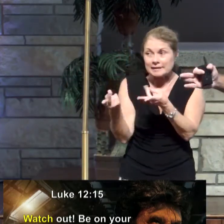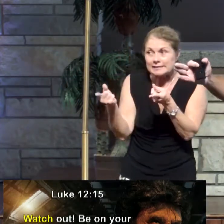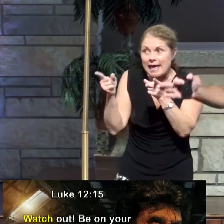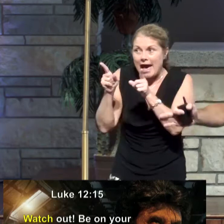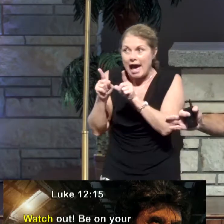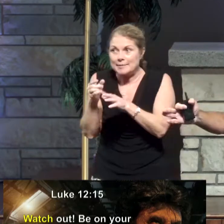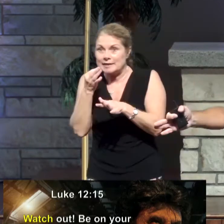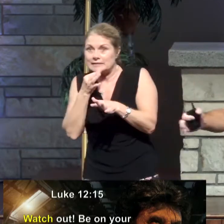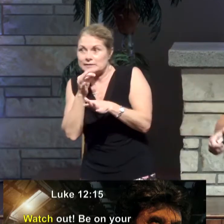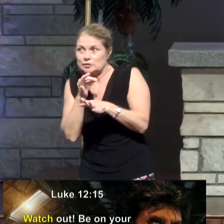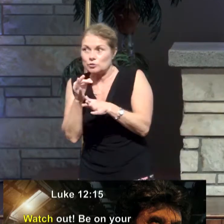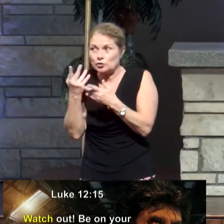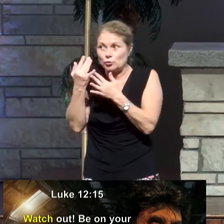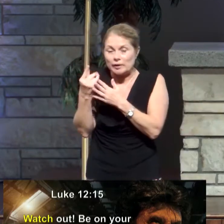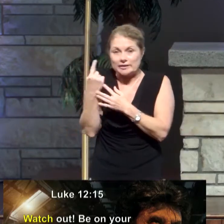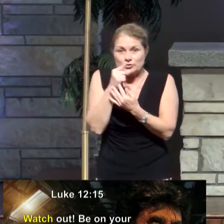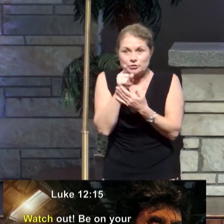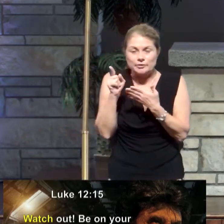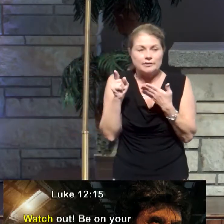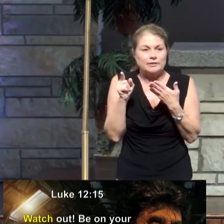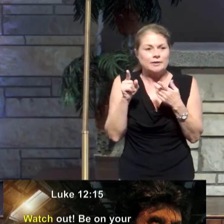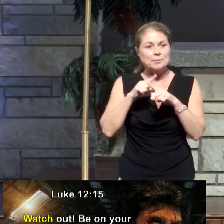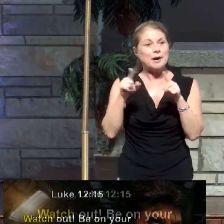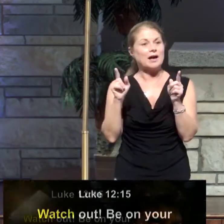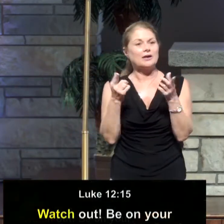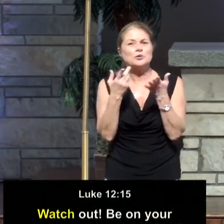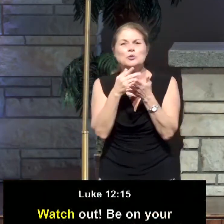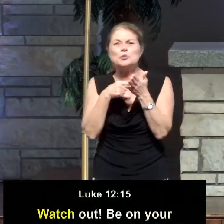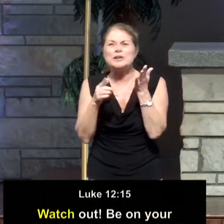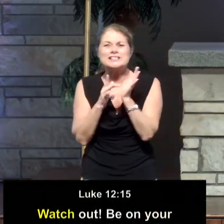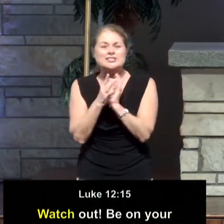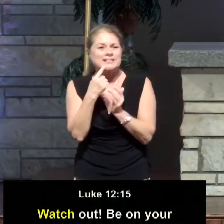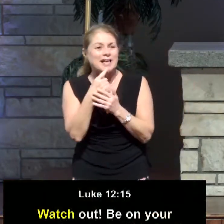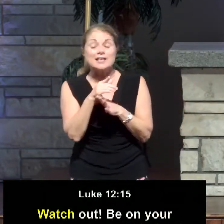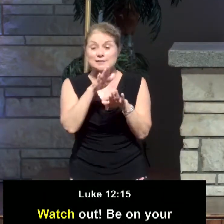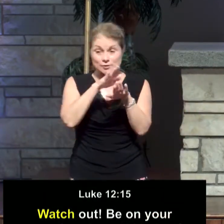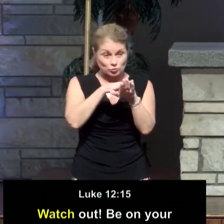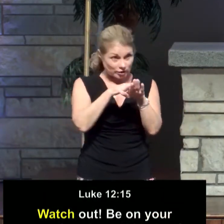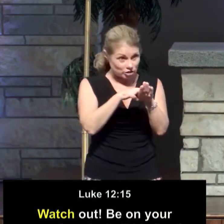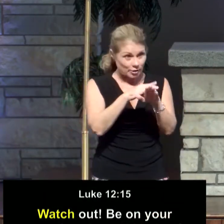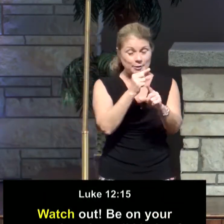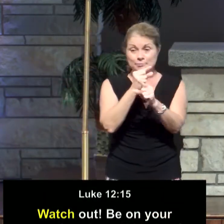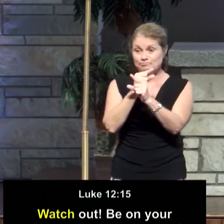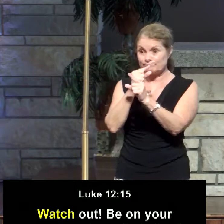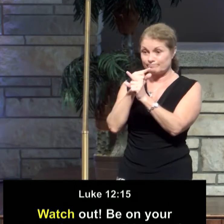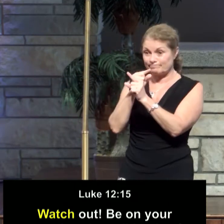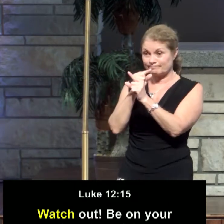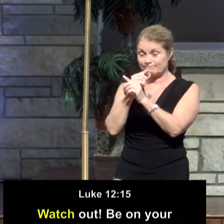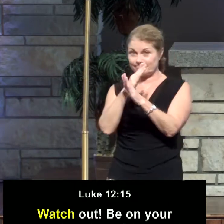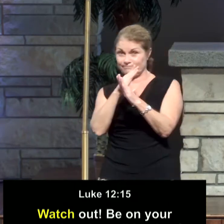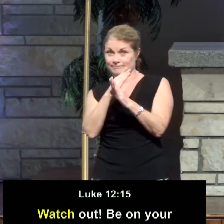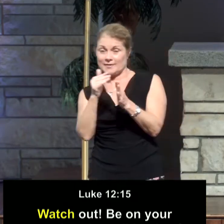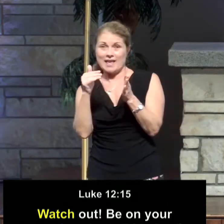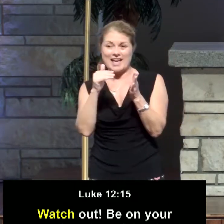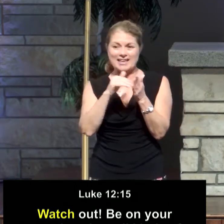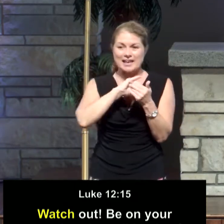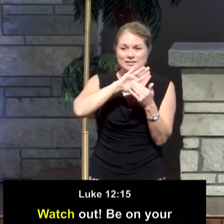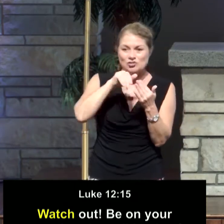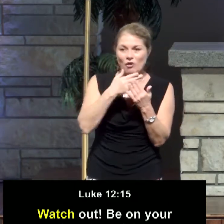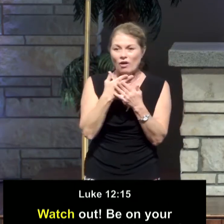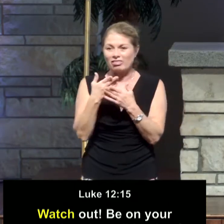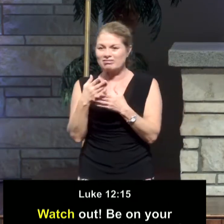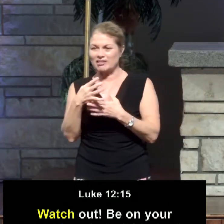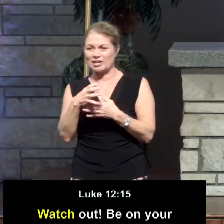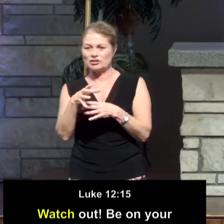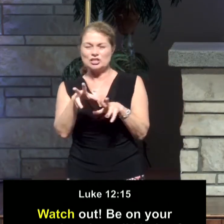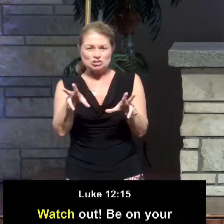lurking, waiting to jump out at you. But look what Jesus says. He says, out. Be on your guard against all kinds of greed.